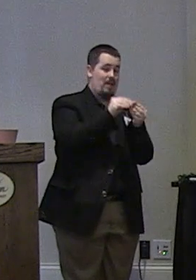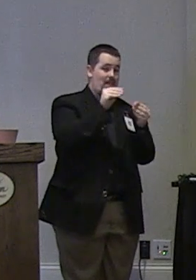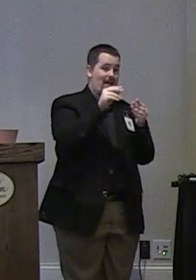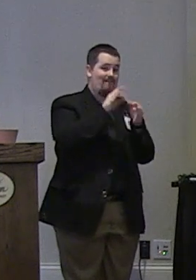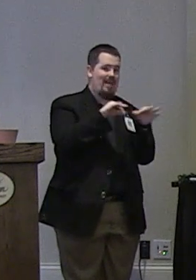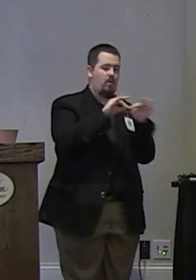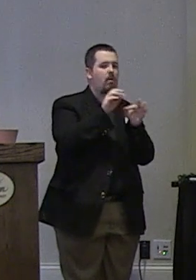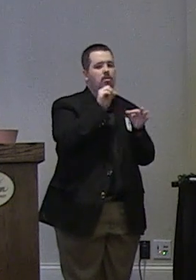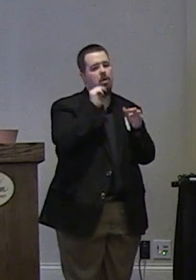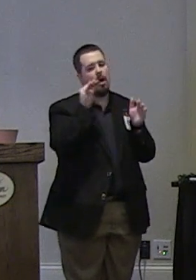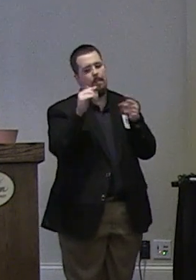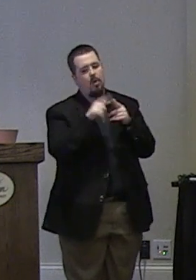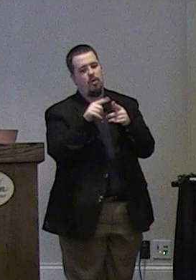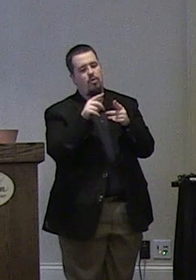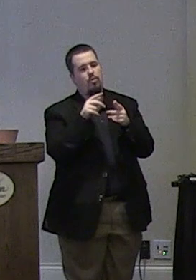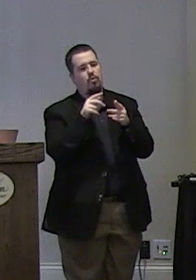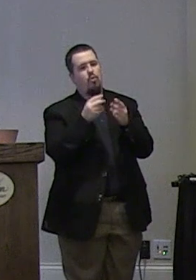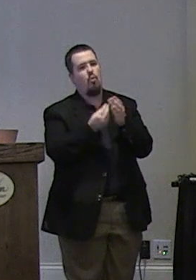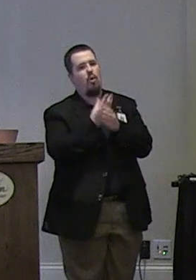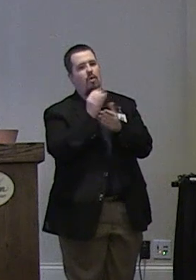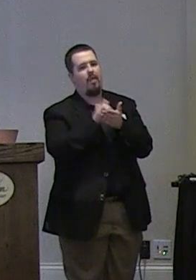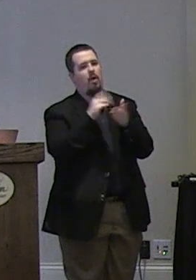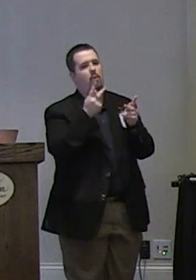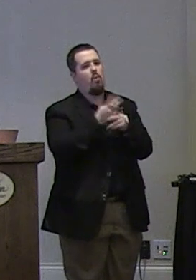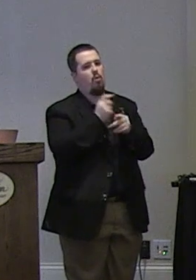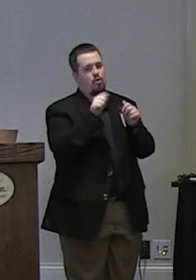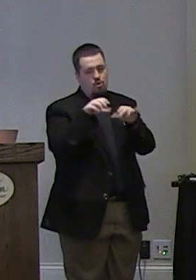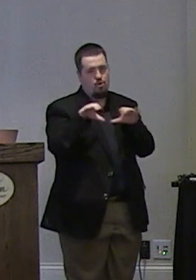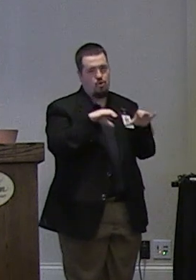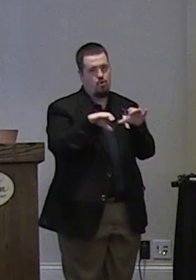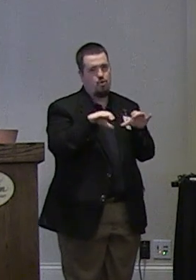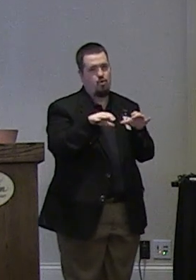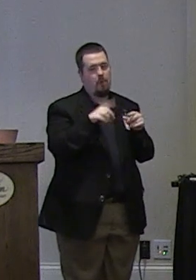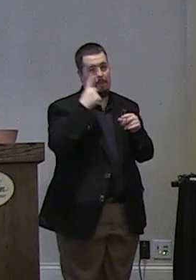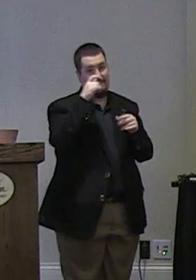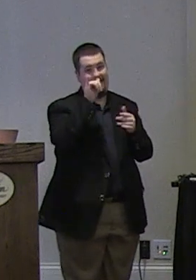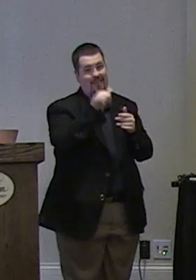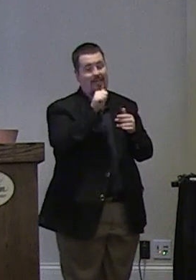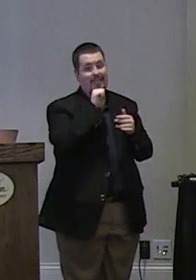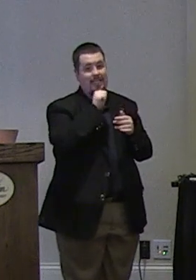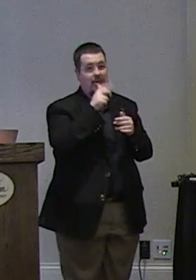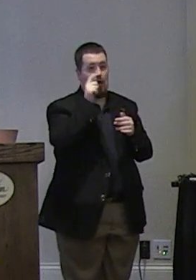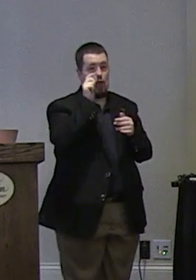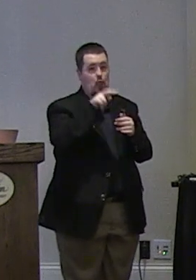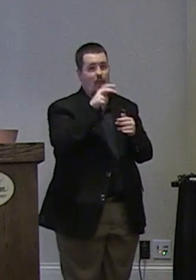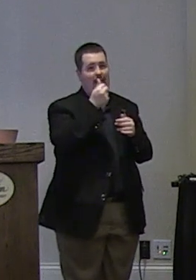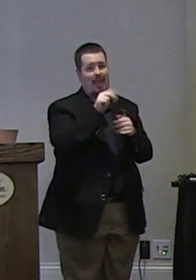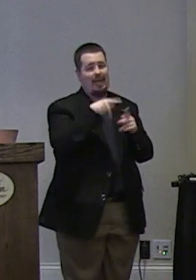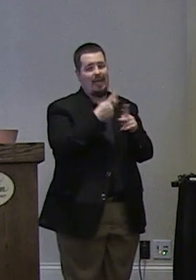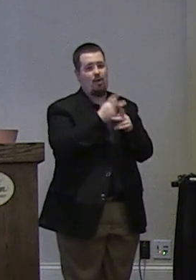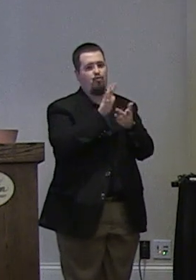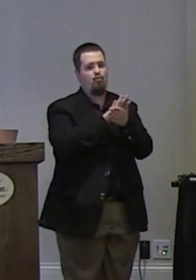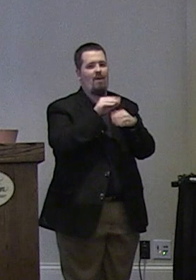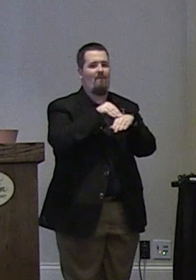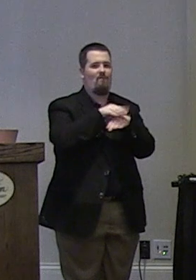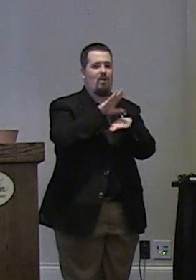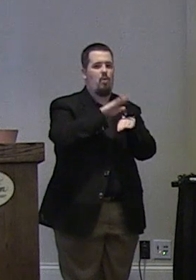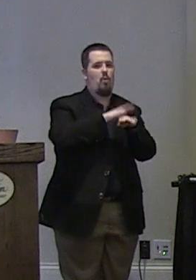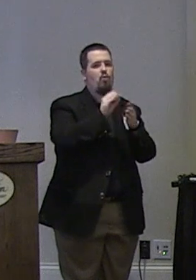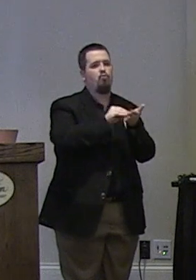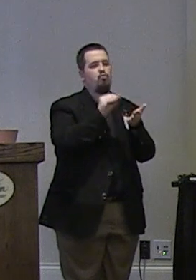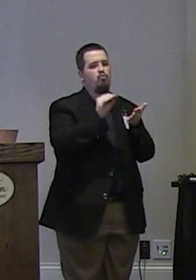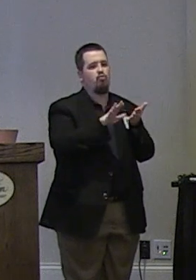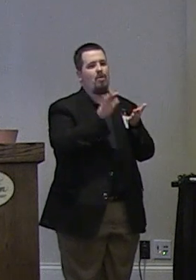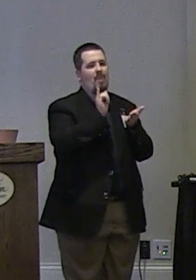aml growth and to me that's the worst thing you could possibly do because that's not looking at any kind of school effect on a student